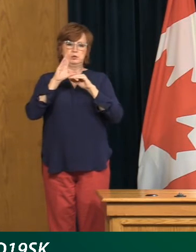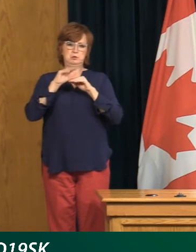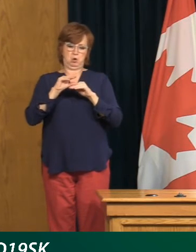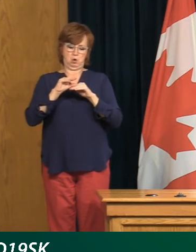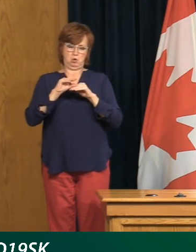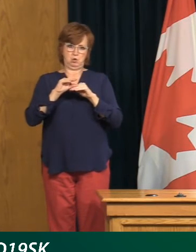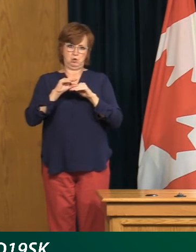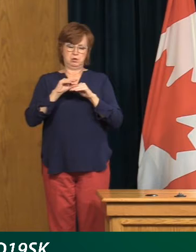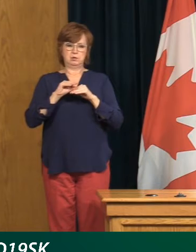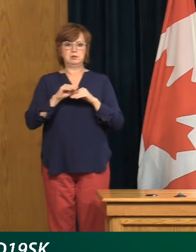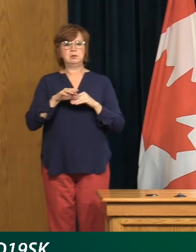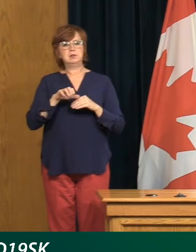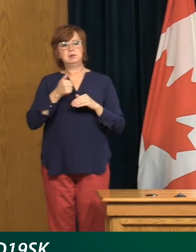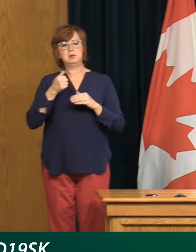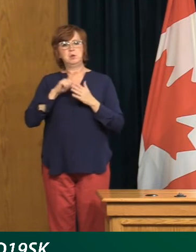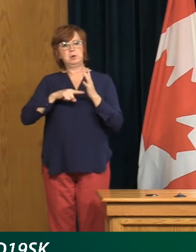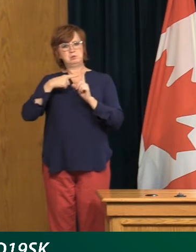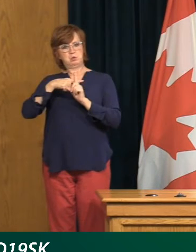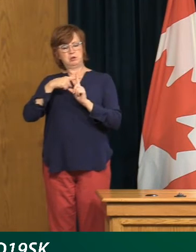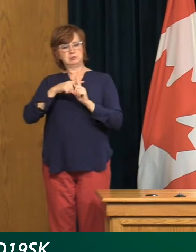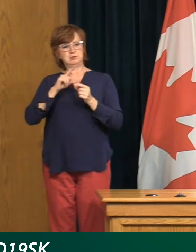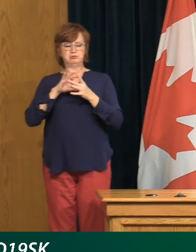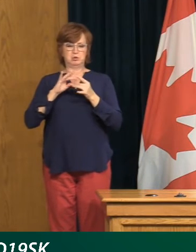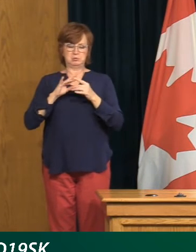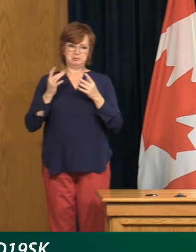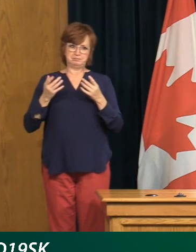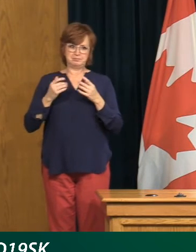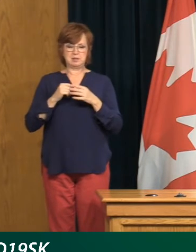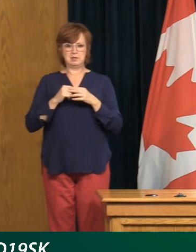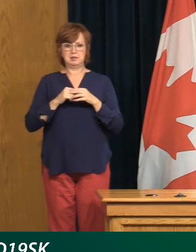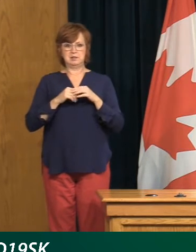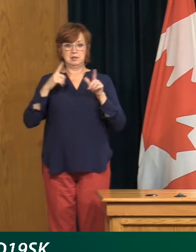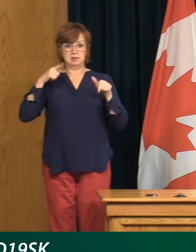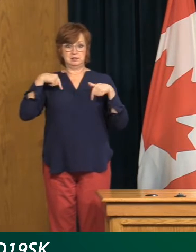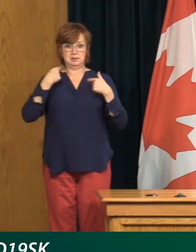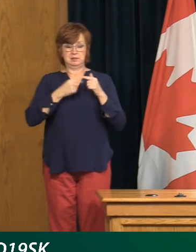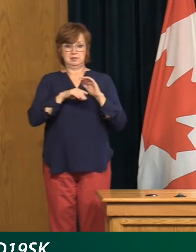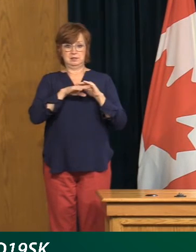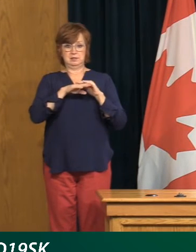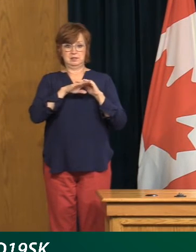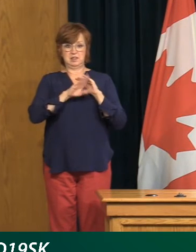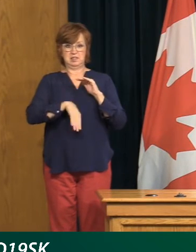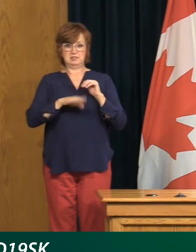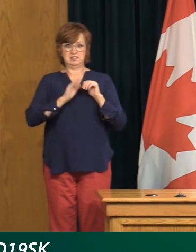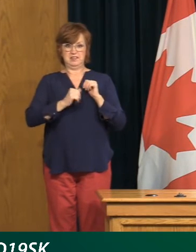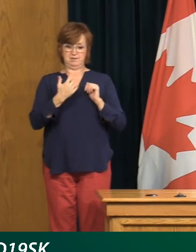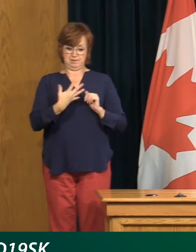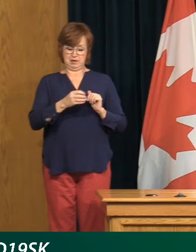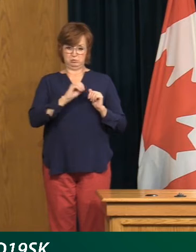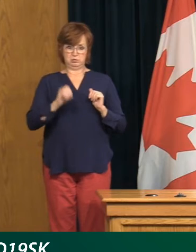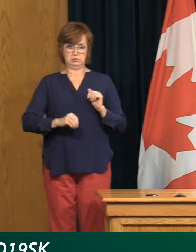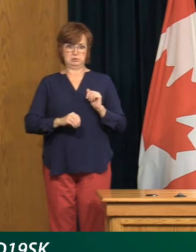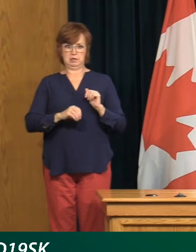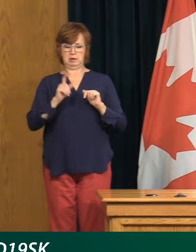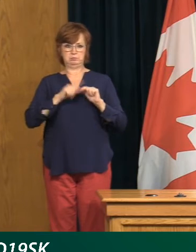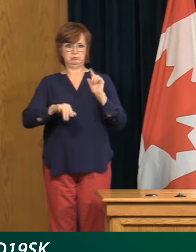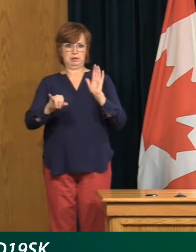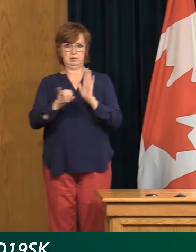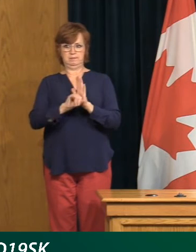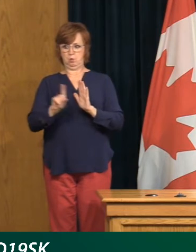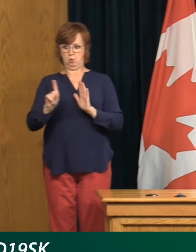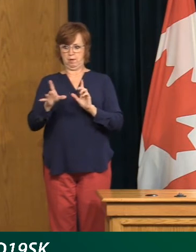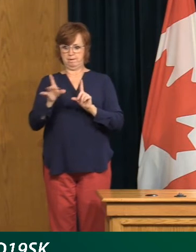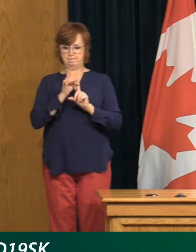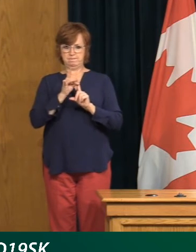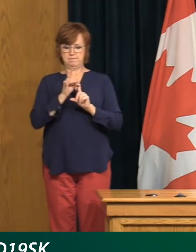positive note, so far less than 5 percent of new cases cannot identify a source of transmission. So while our rising case numbers